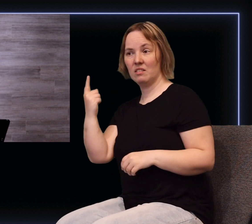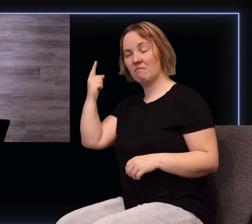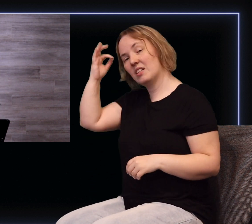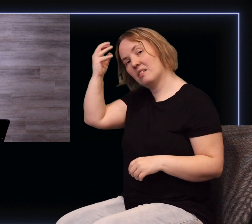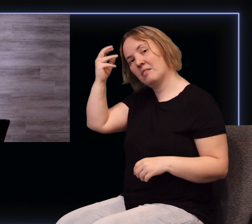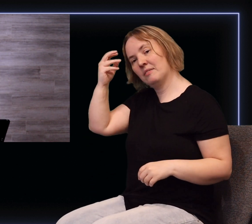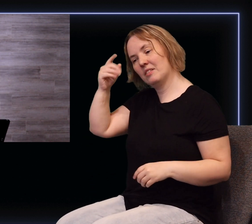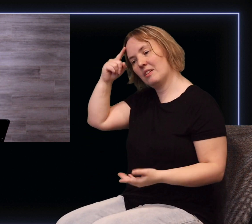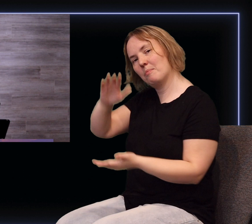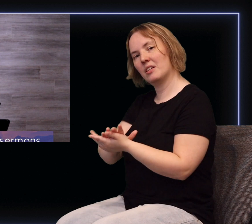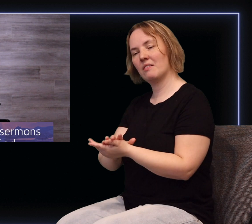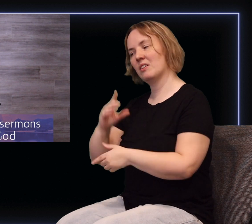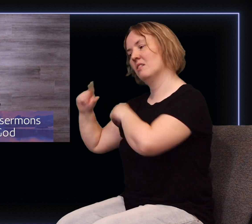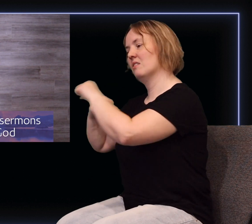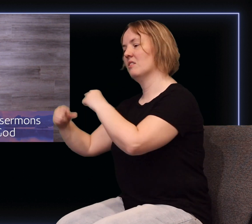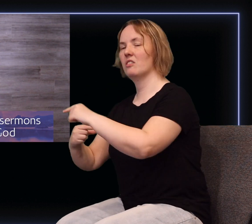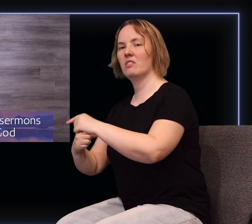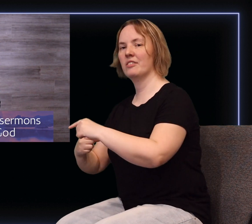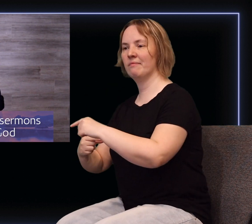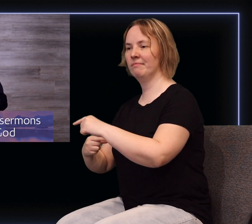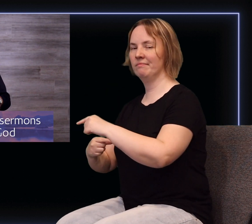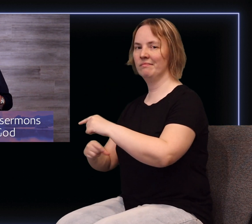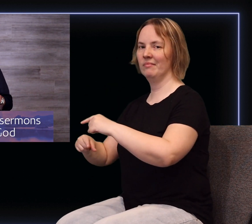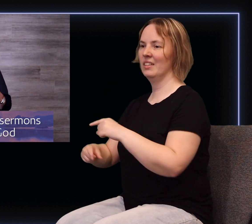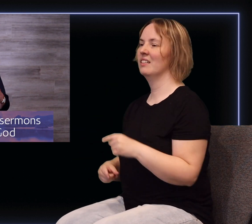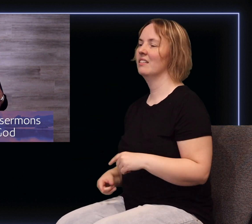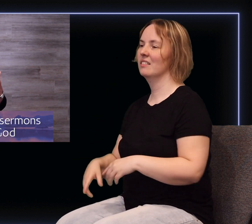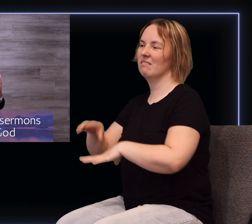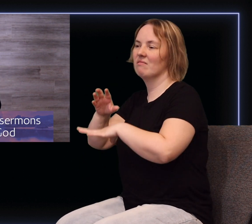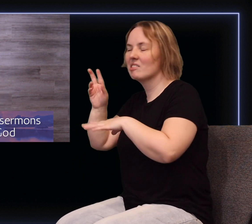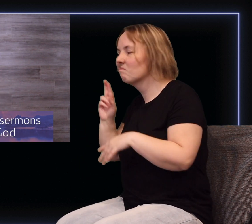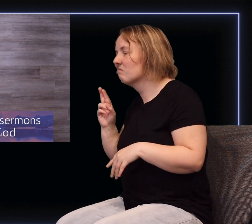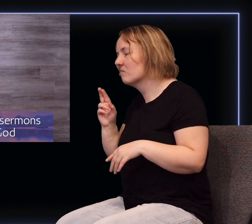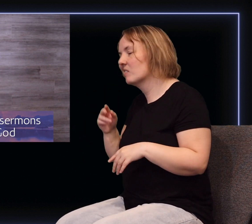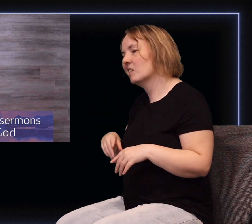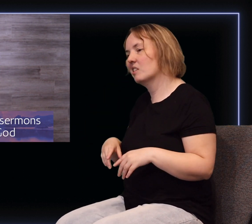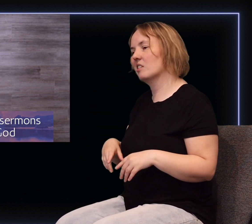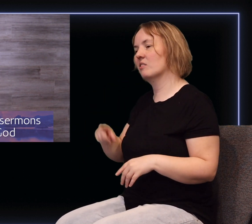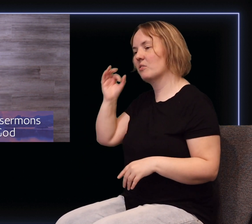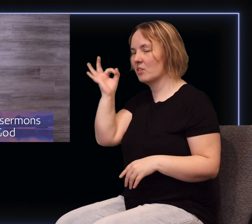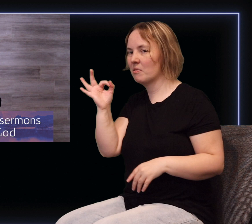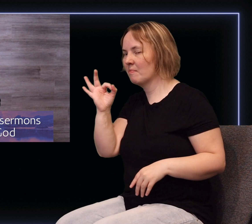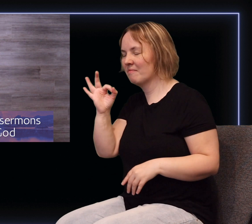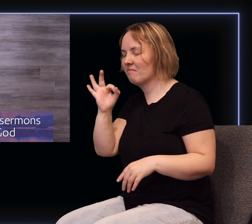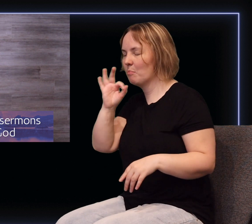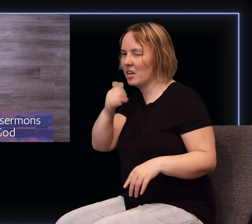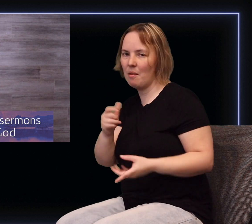comes to my mind, I believe, is a generation that is used to what you might say sermons, but is not used to being shaped